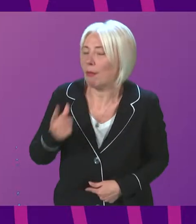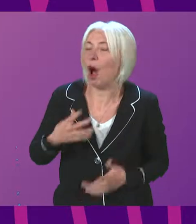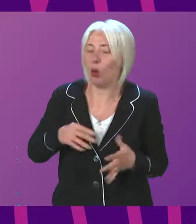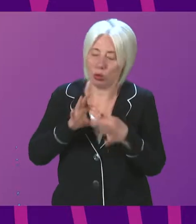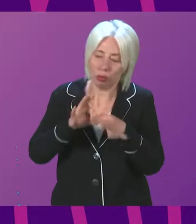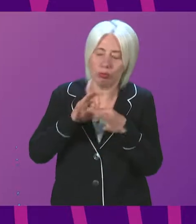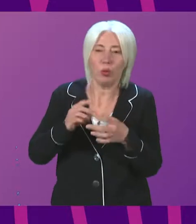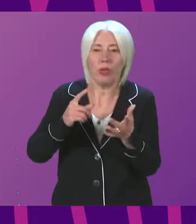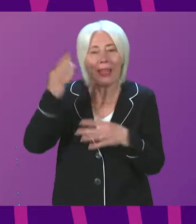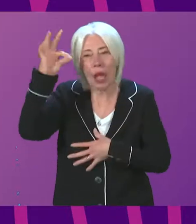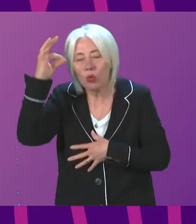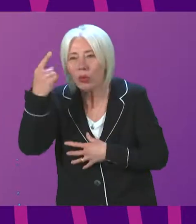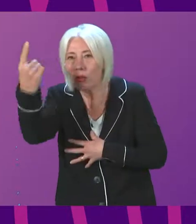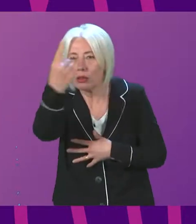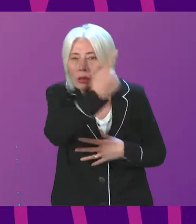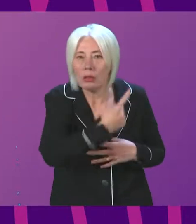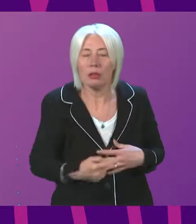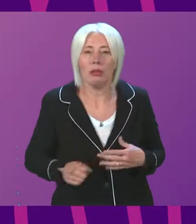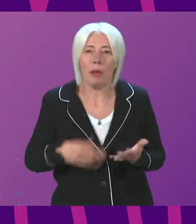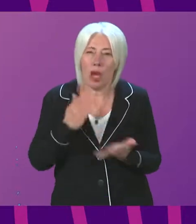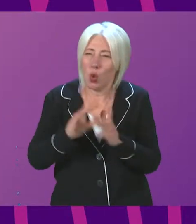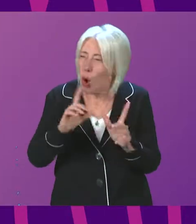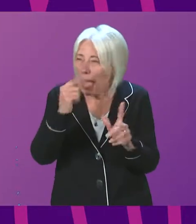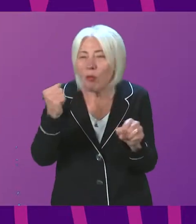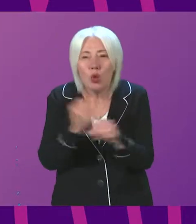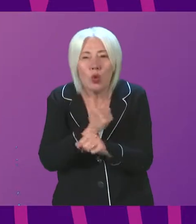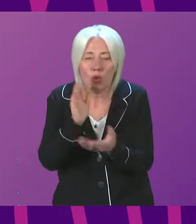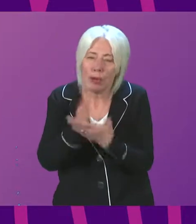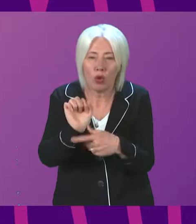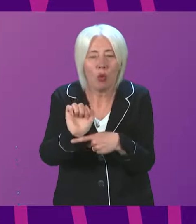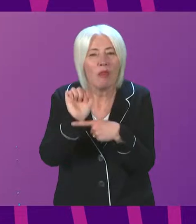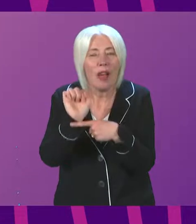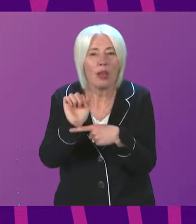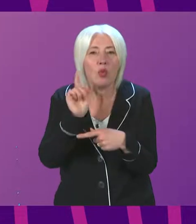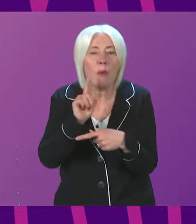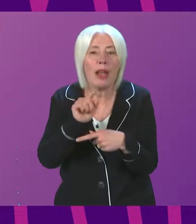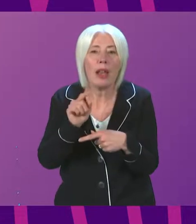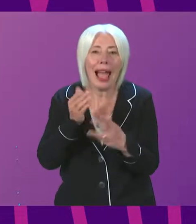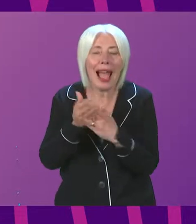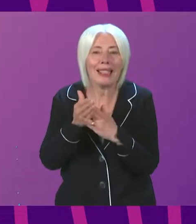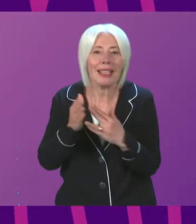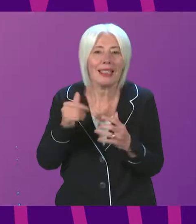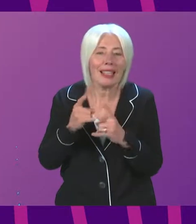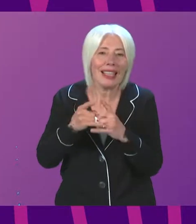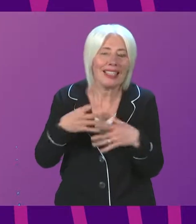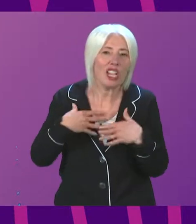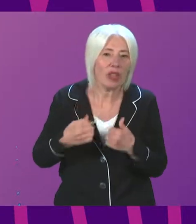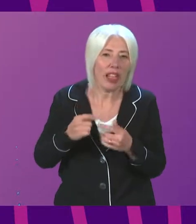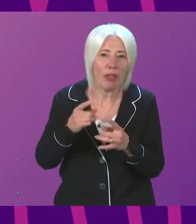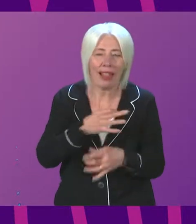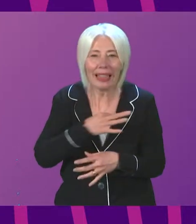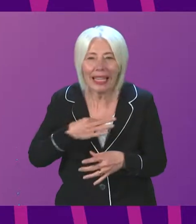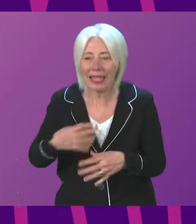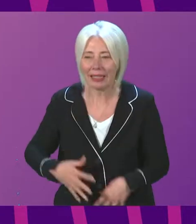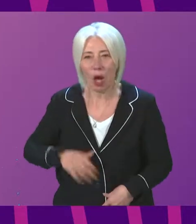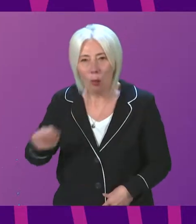with local authorities to see what more can be done to protect women accessing sexual health services, including abortion services. I find